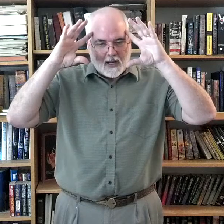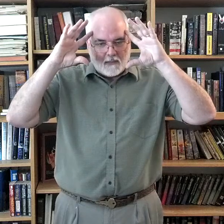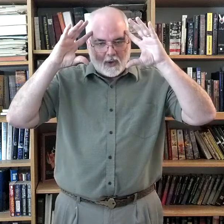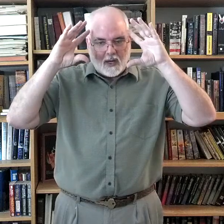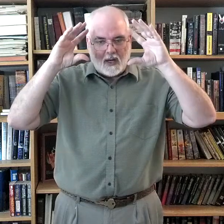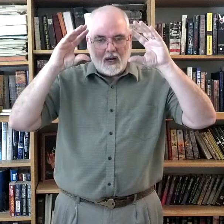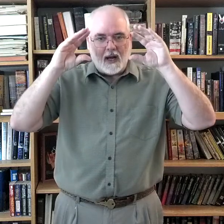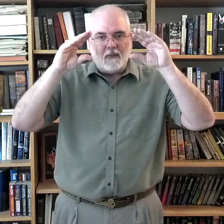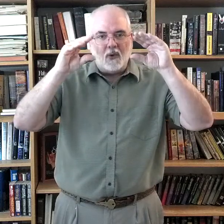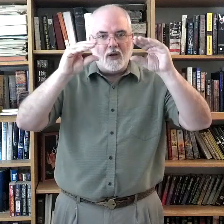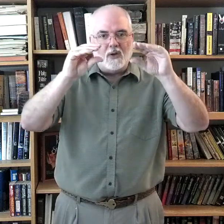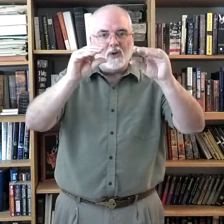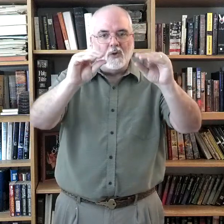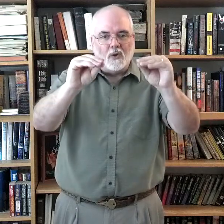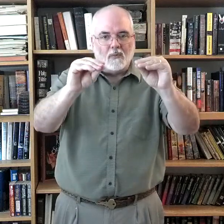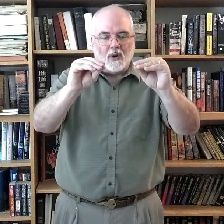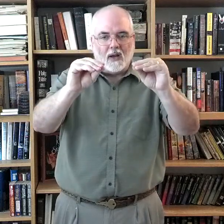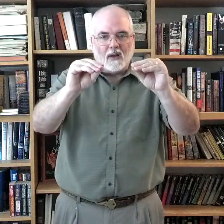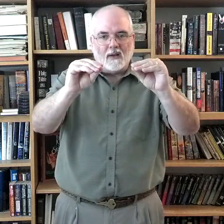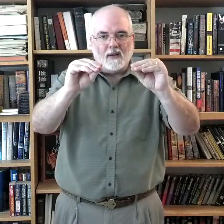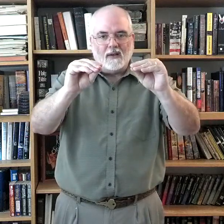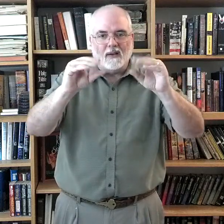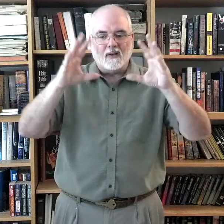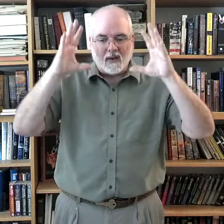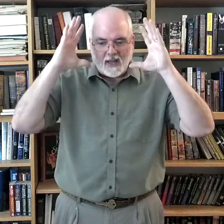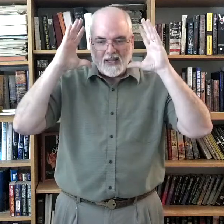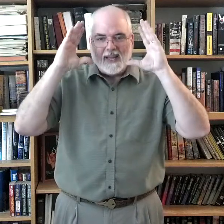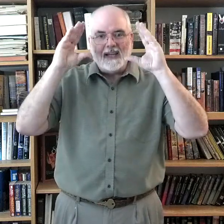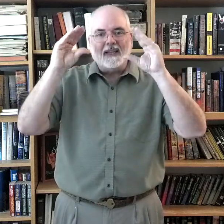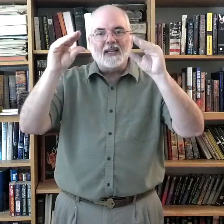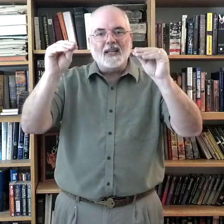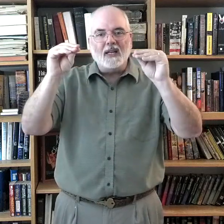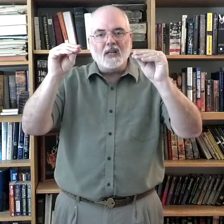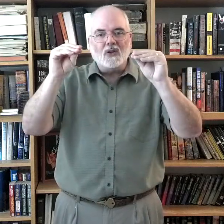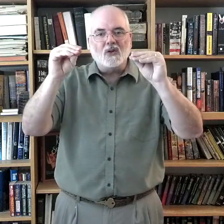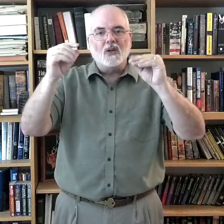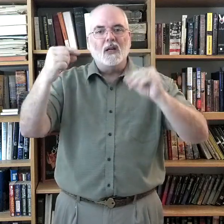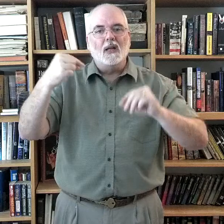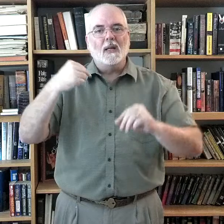brain and put into your brain. Okay? Teach. Me.